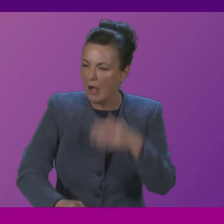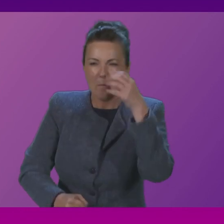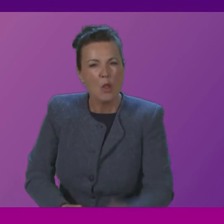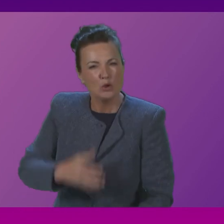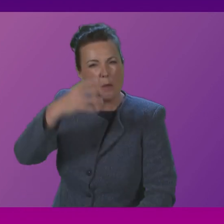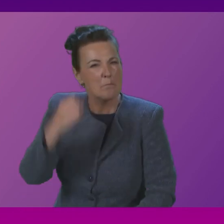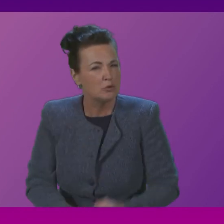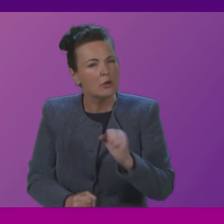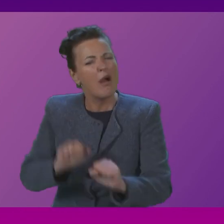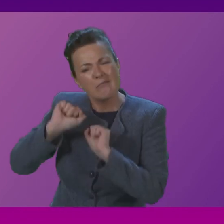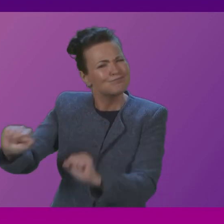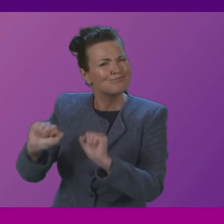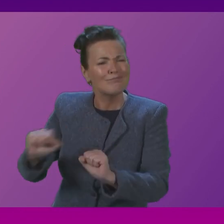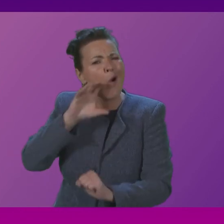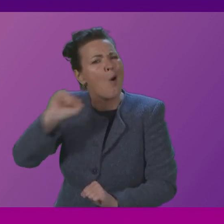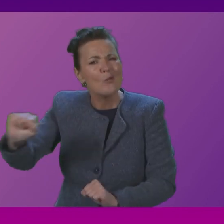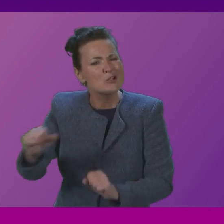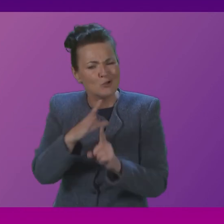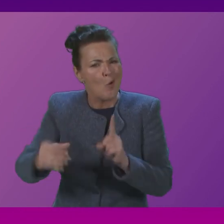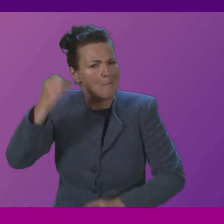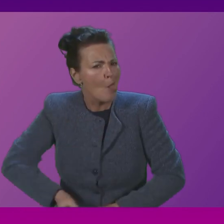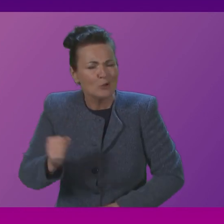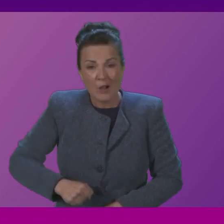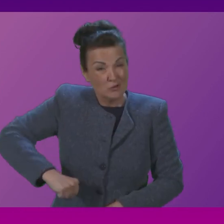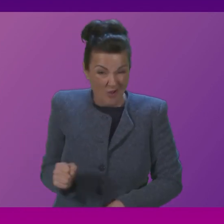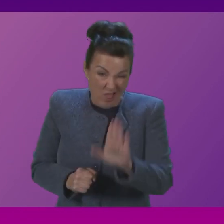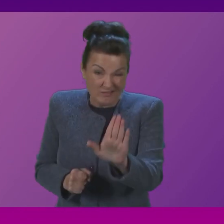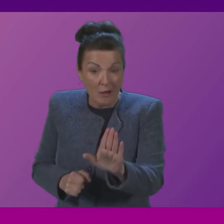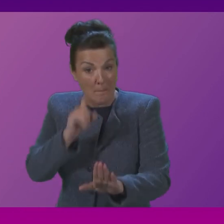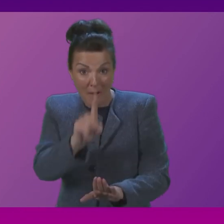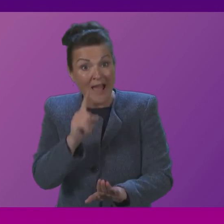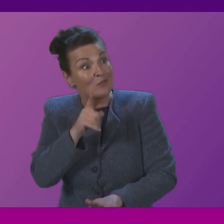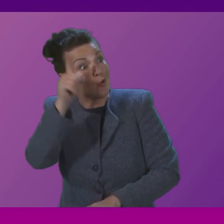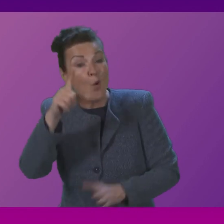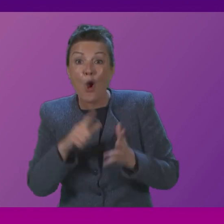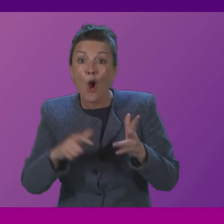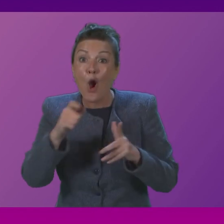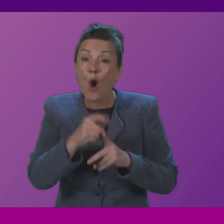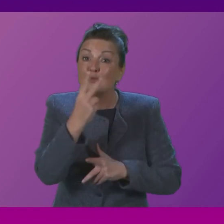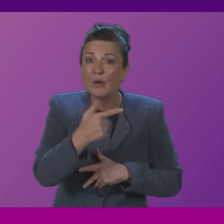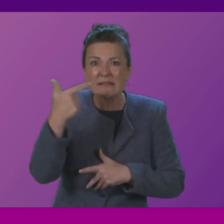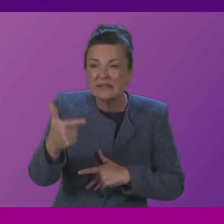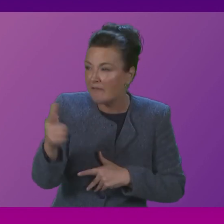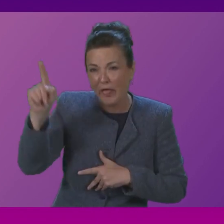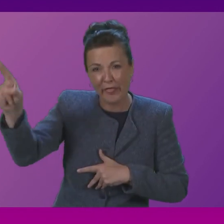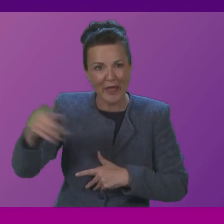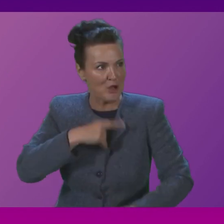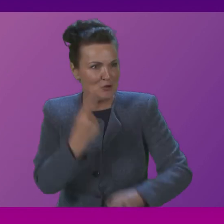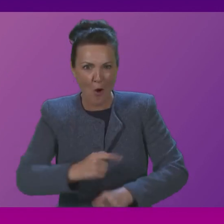you'll see at COP27 countries around the world who talk Scotland up because they see the leadership that this country offers